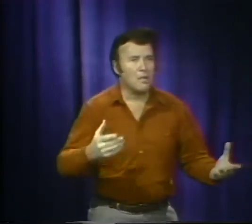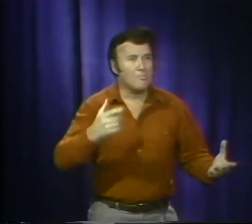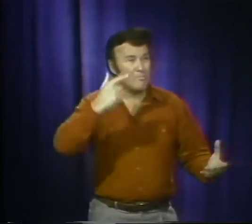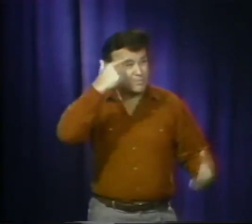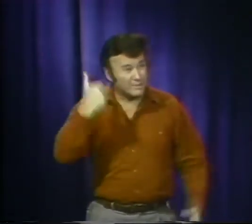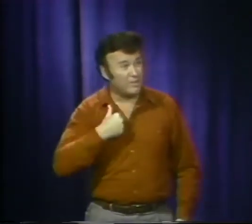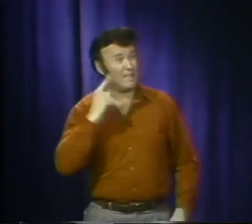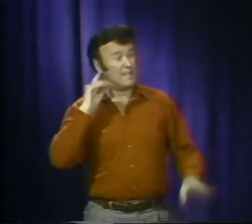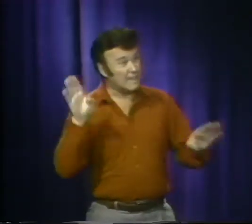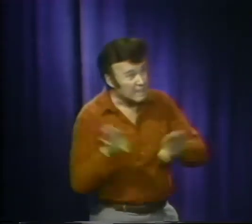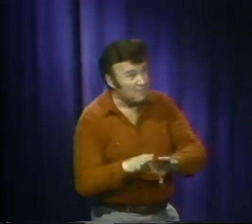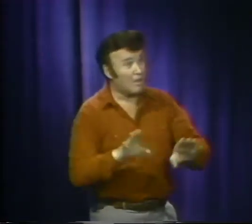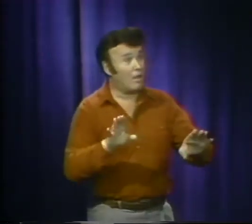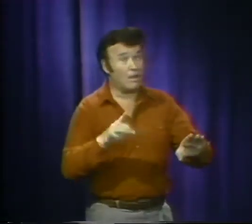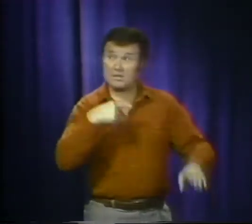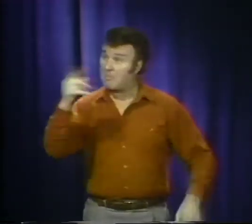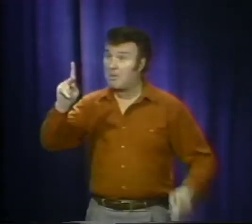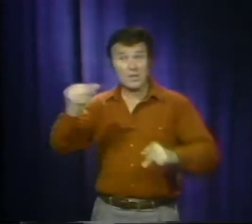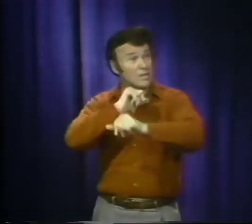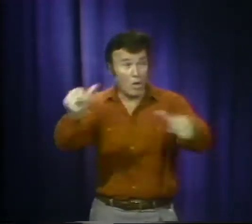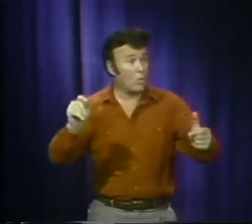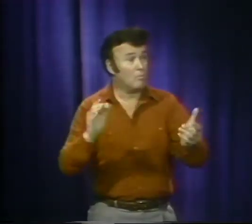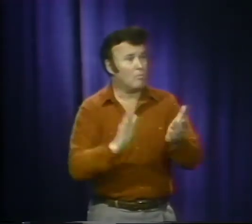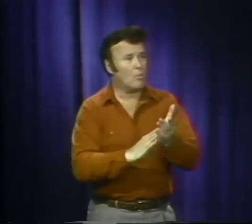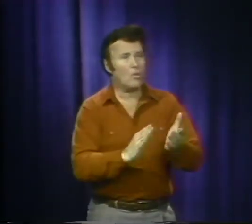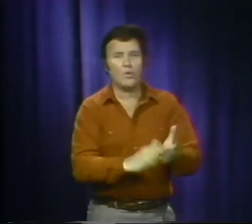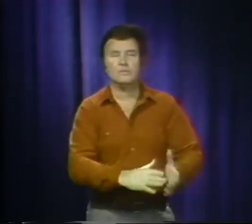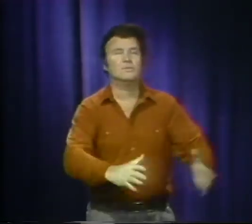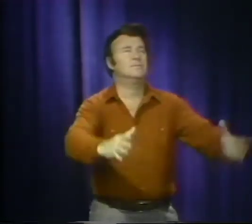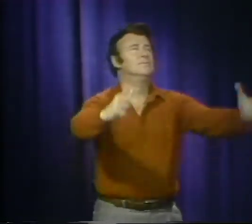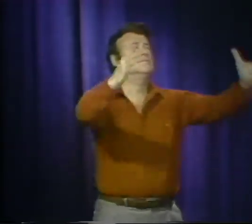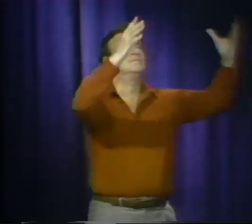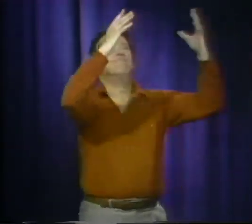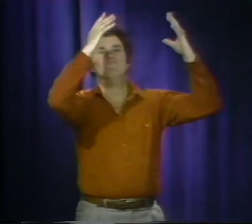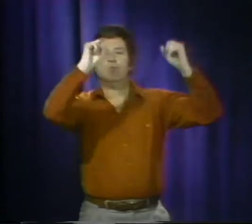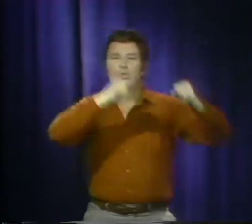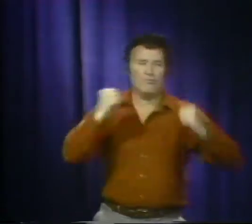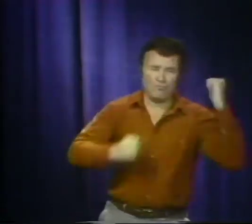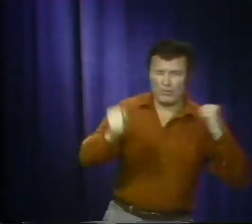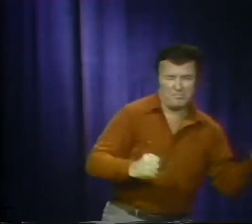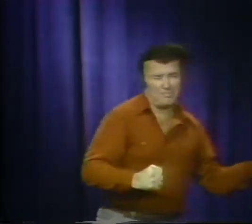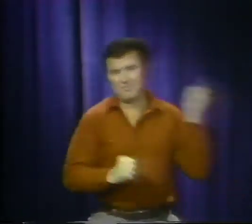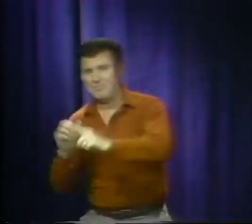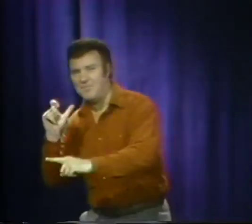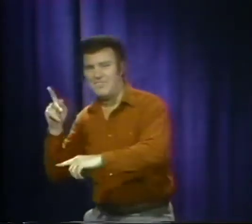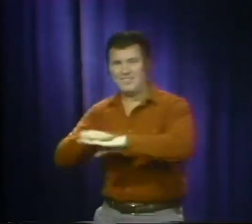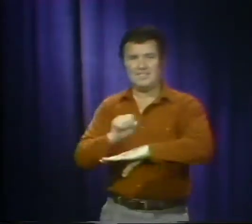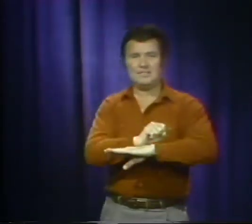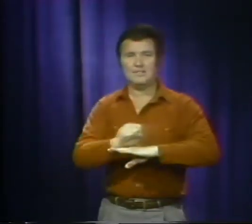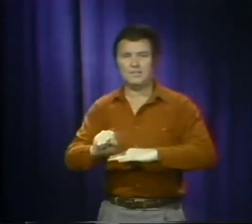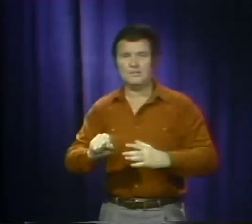I was shocked. Because I'm deaf he's telling people not to applaud? So I ran back on the stage.